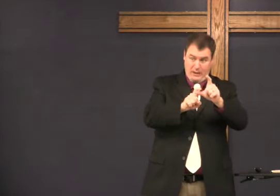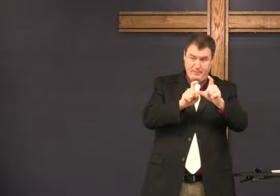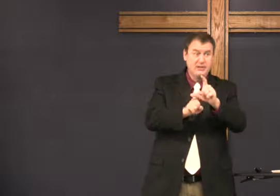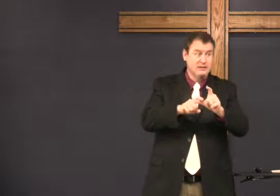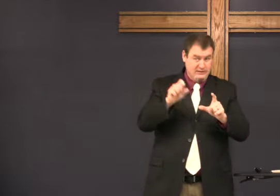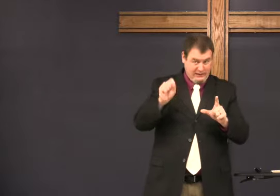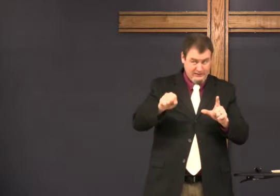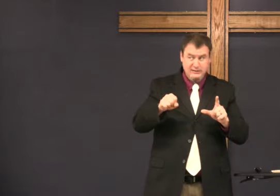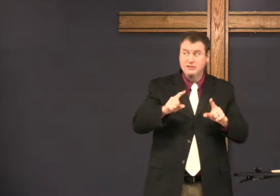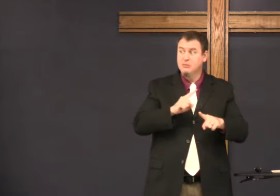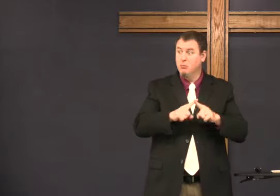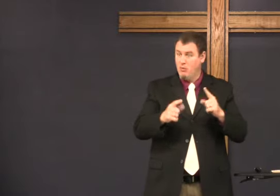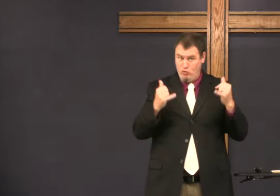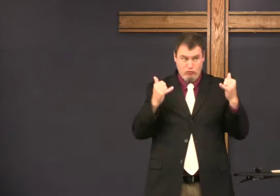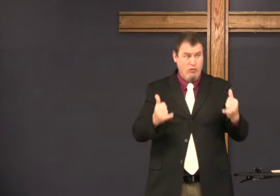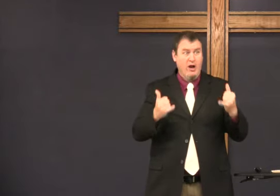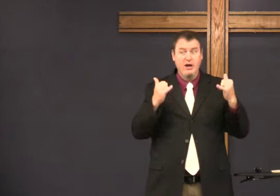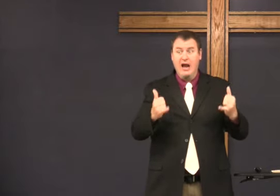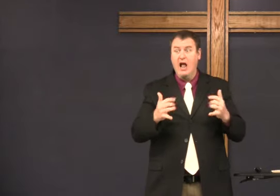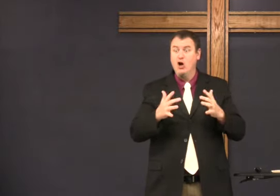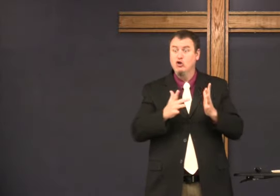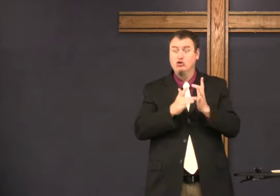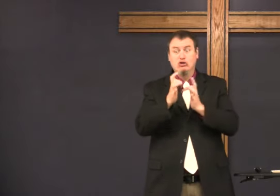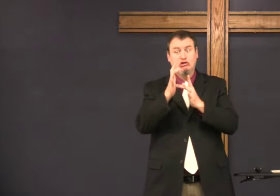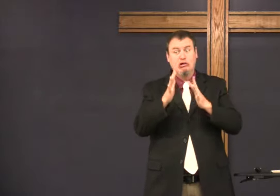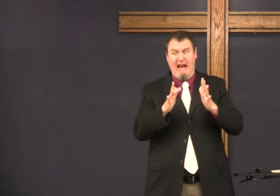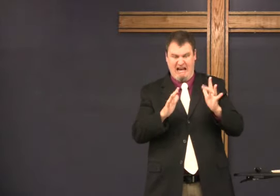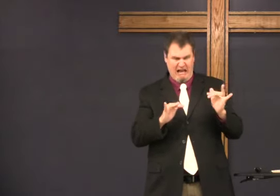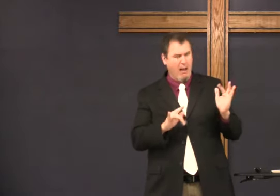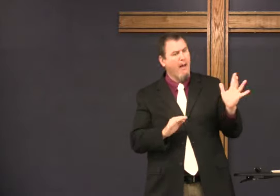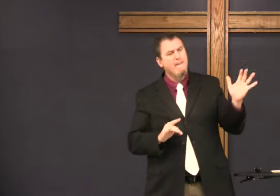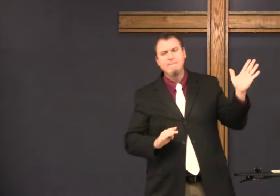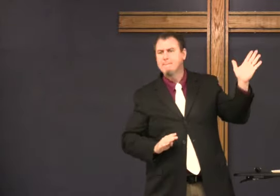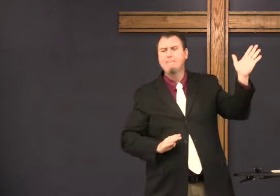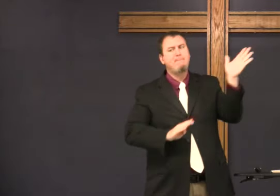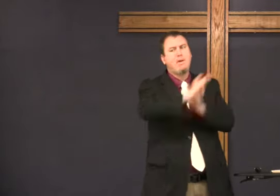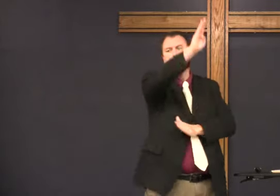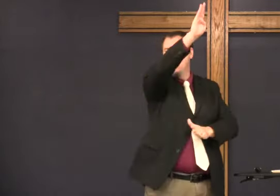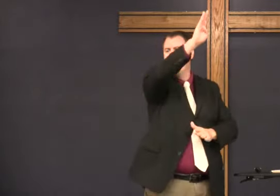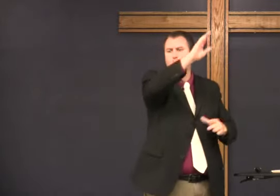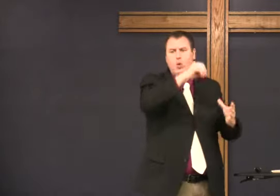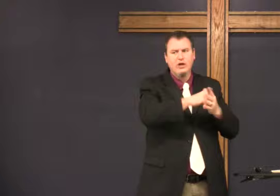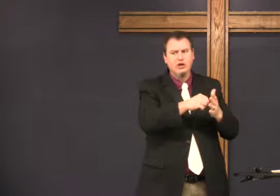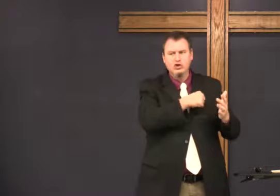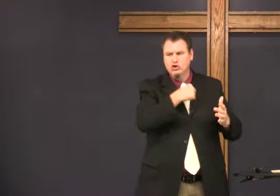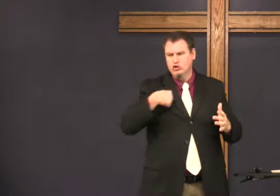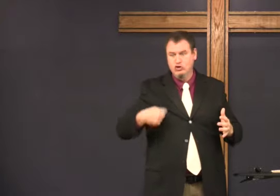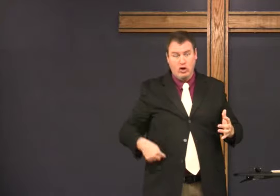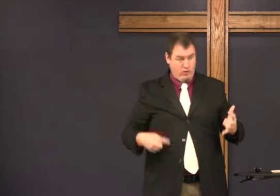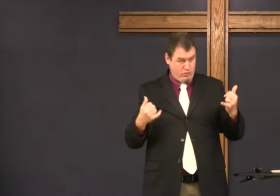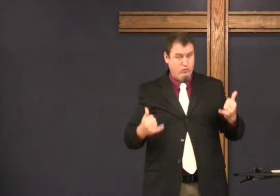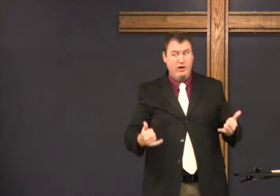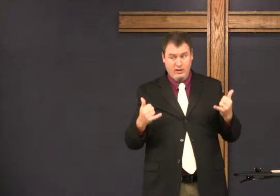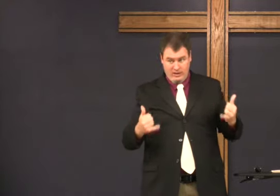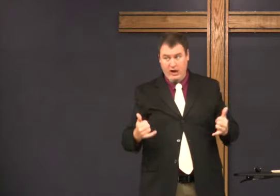The country itself is communist. But right now, Christianity is really taking off in China.